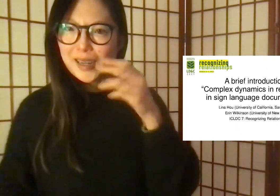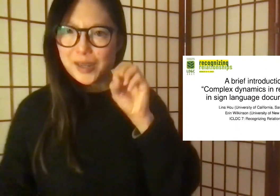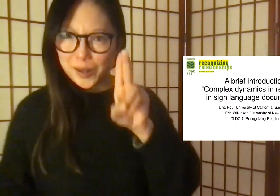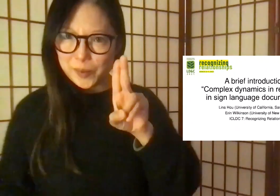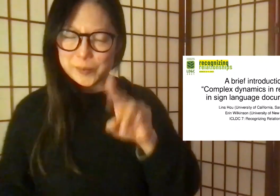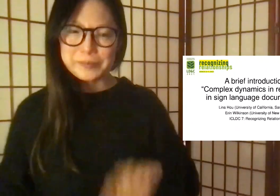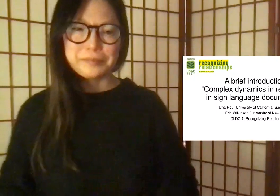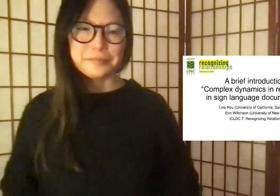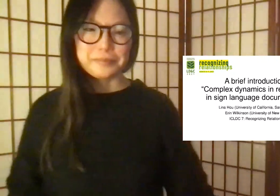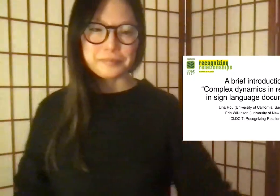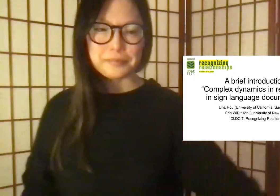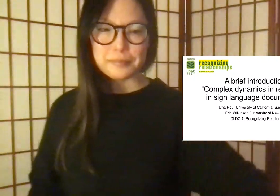I am Lina Ho.